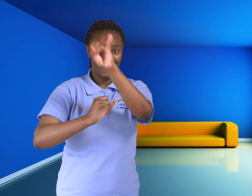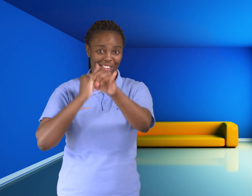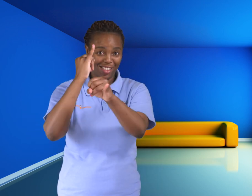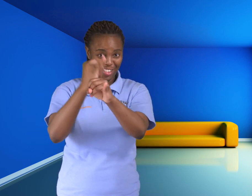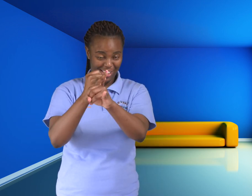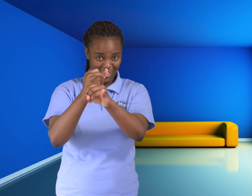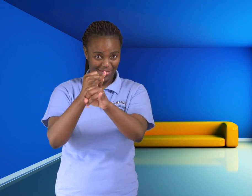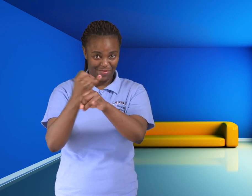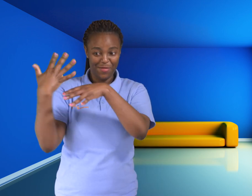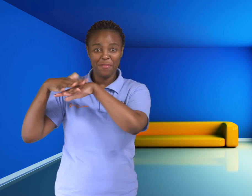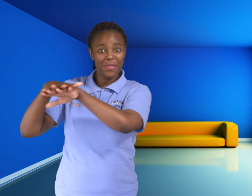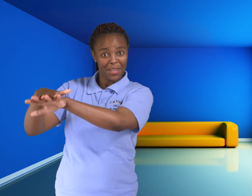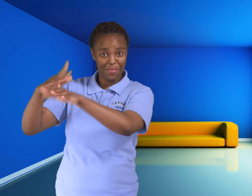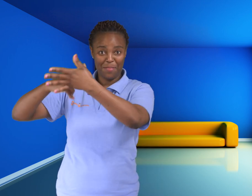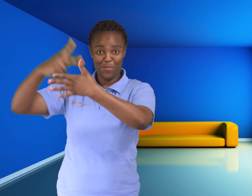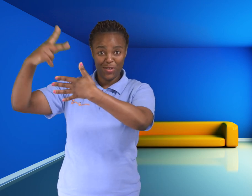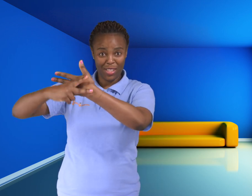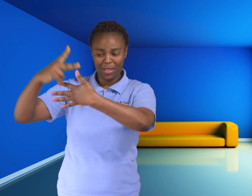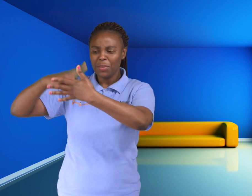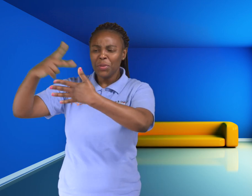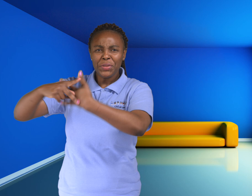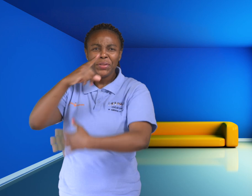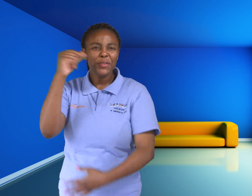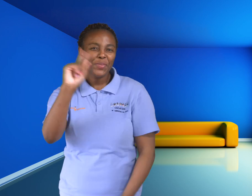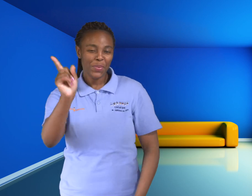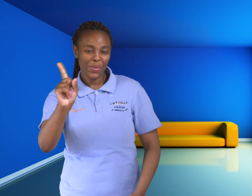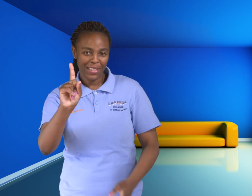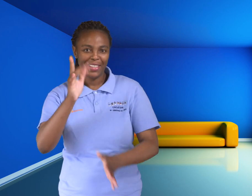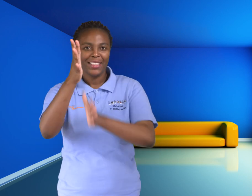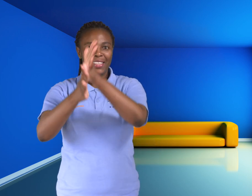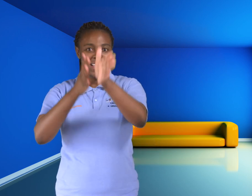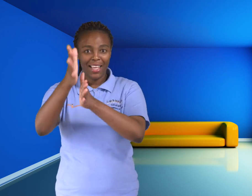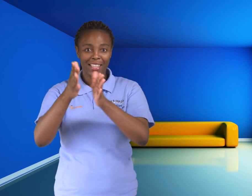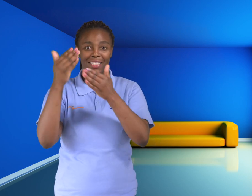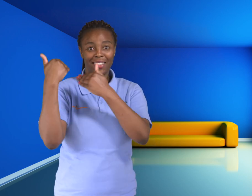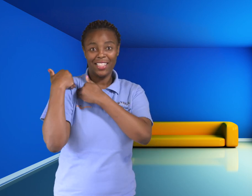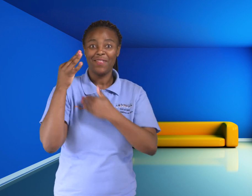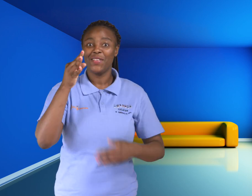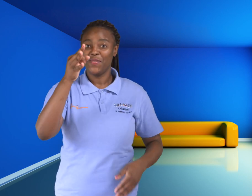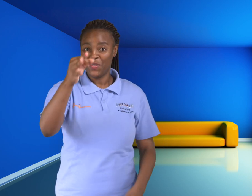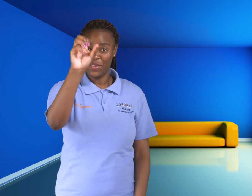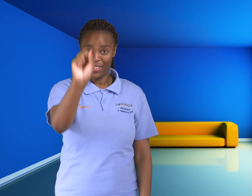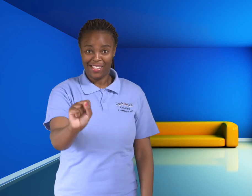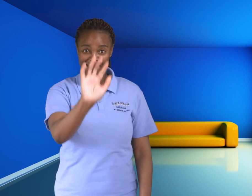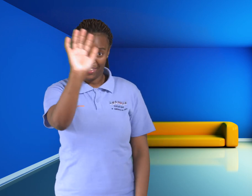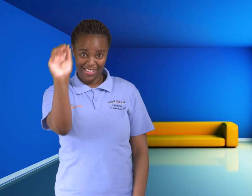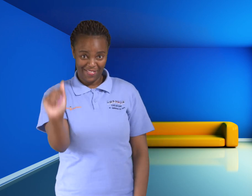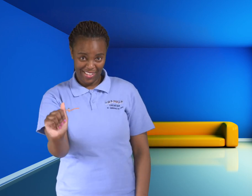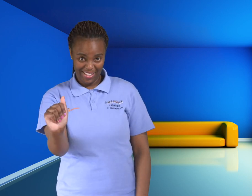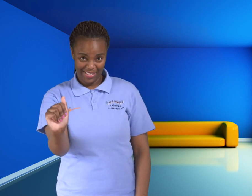Kids International to implement a project. The project is called Signing Safe Futures South Africa.